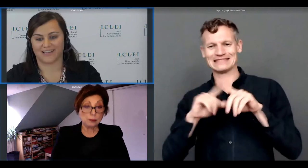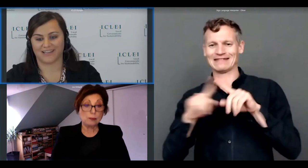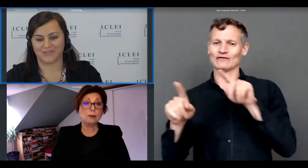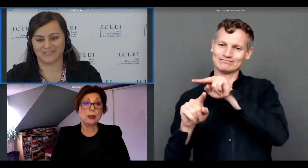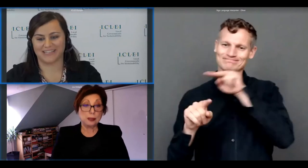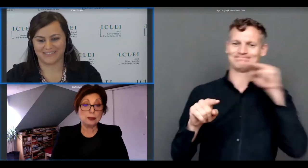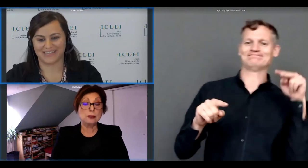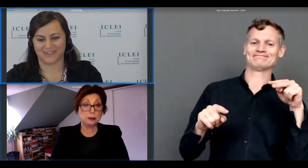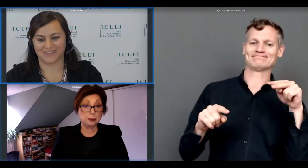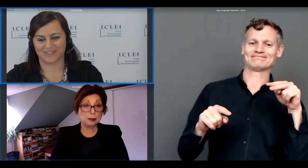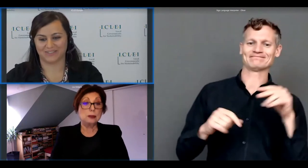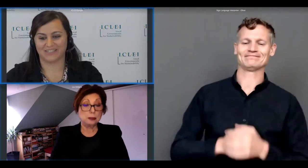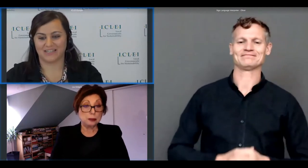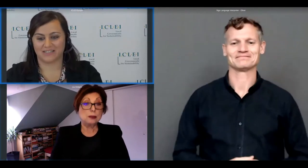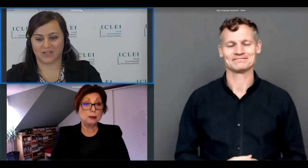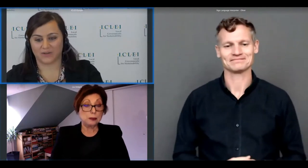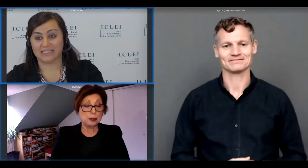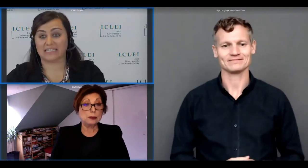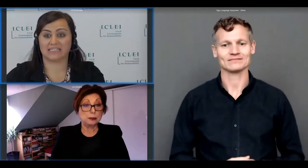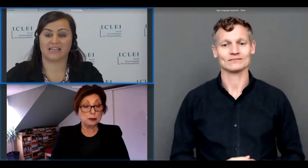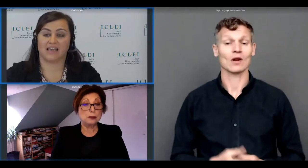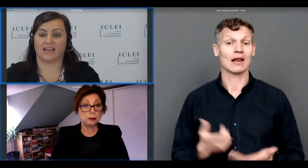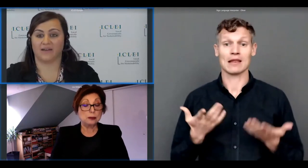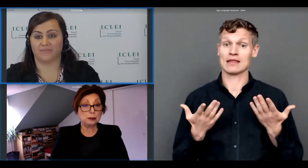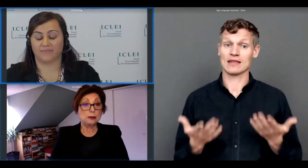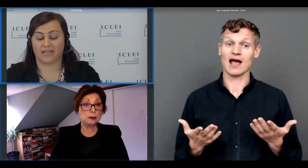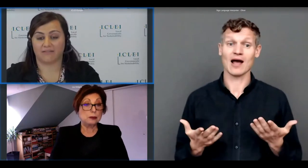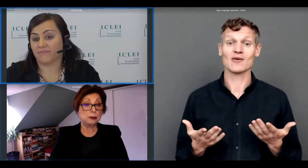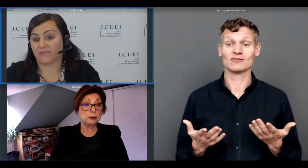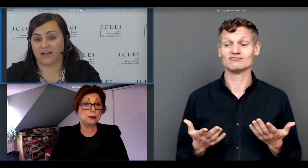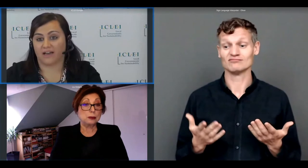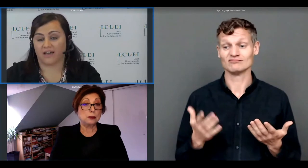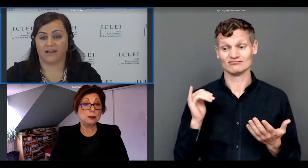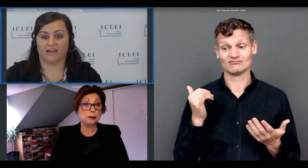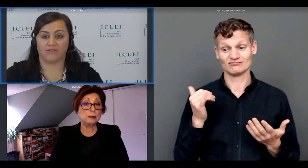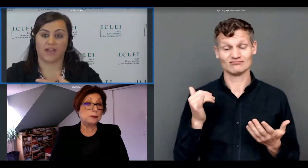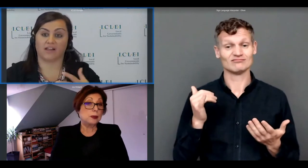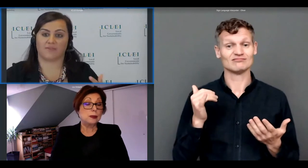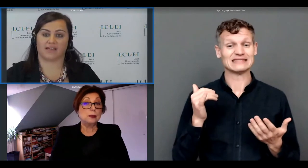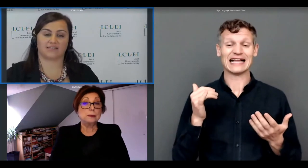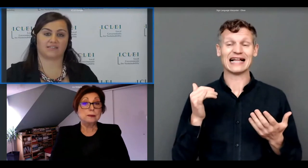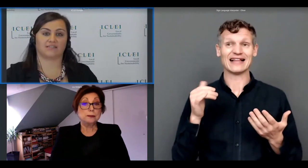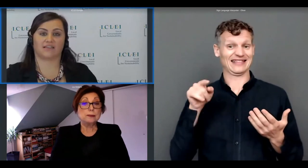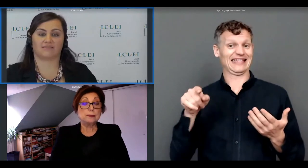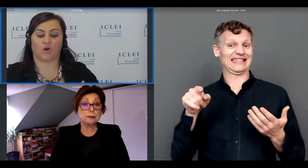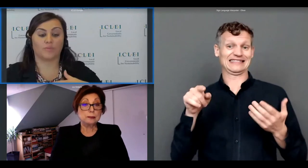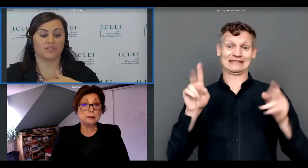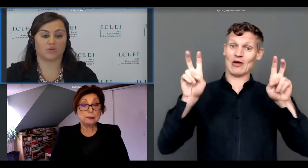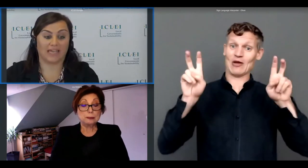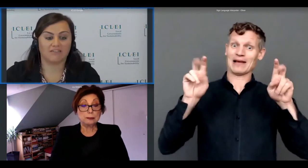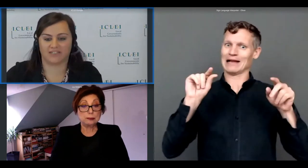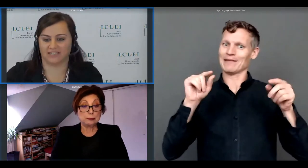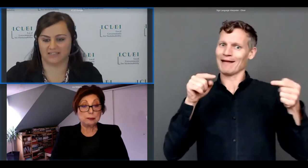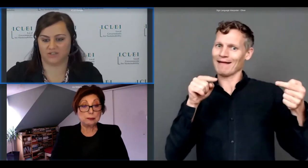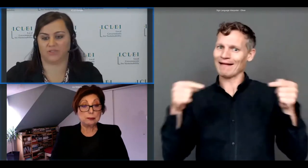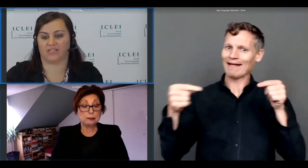as you tend to say also so indeed um a realm that is open to